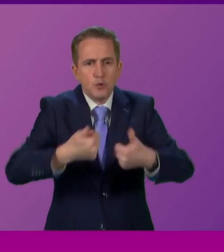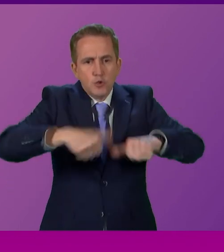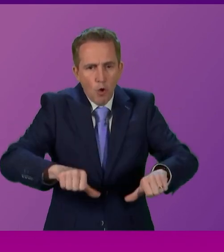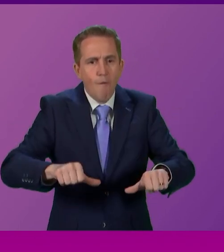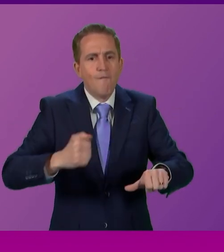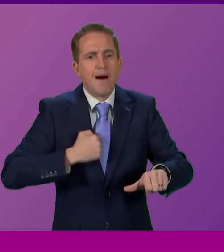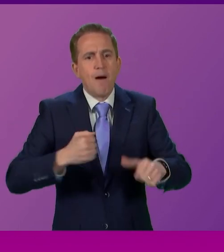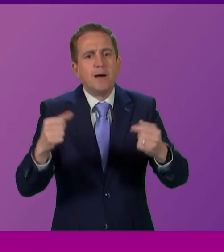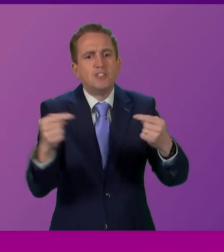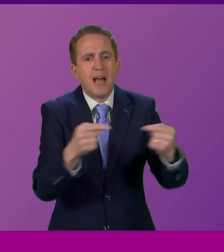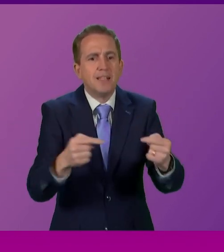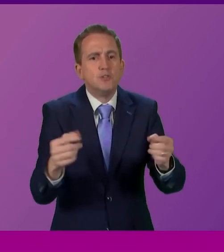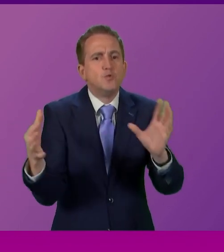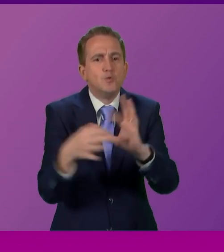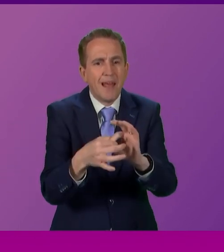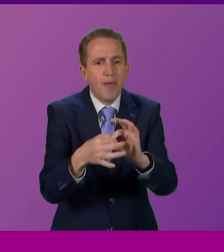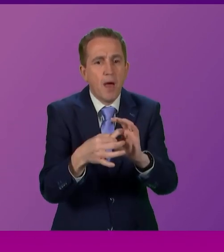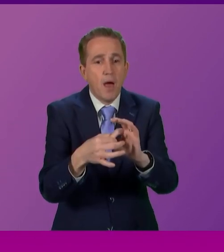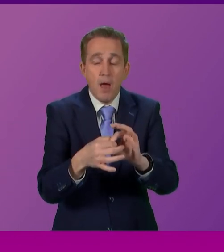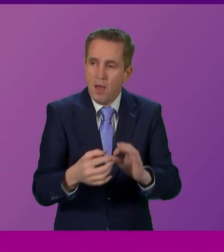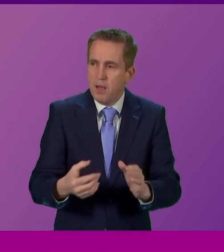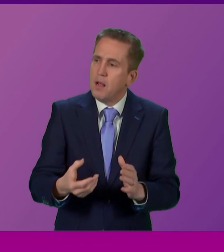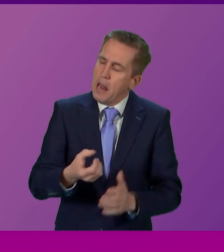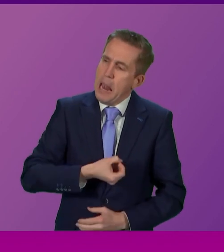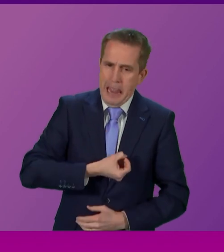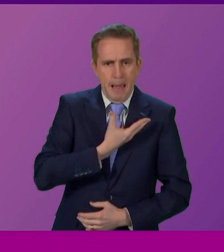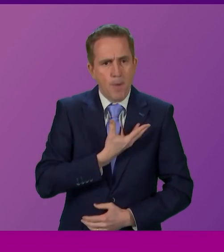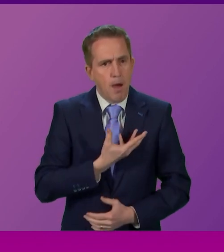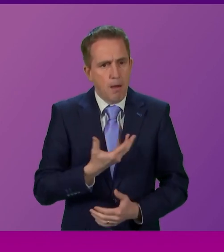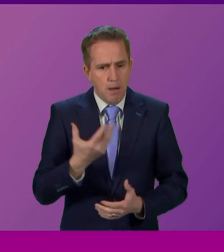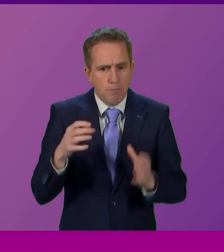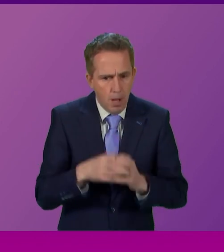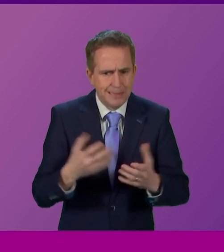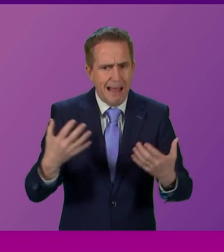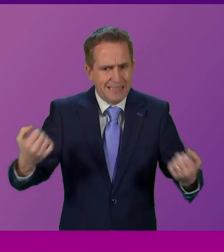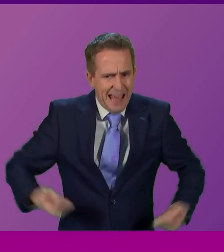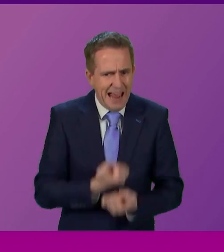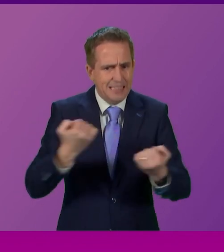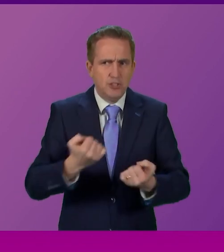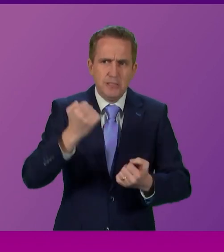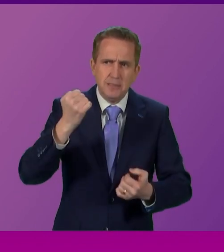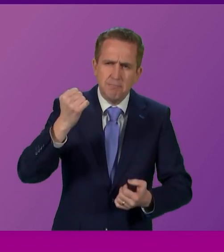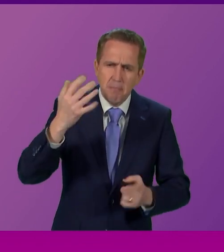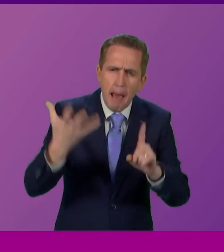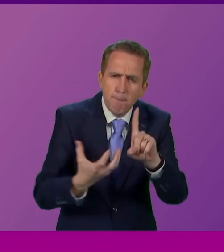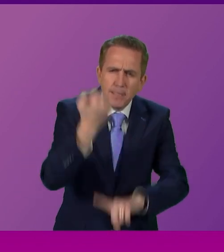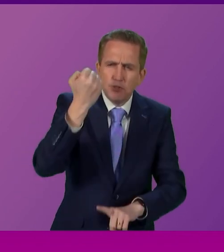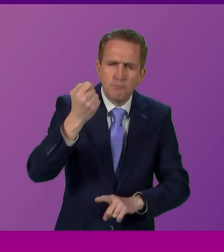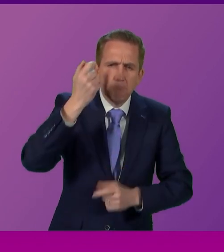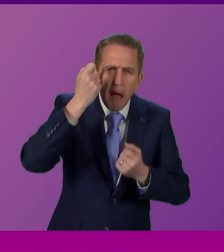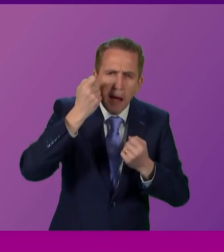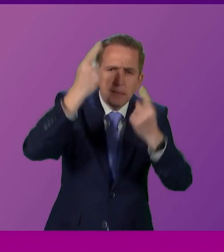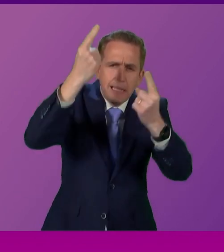together. And it is only the Labour Party which has the energy, the ambition and the ideas to radically